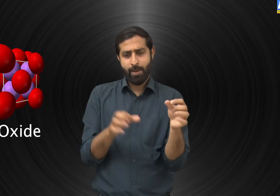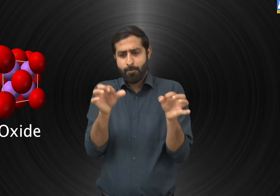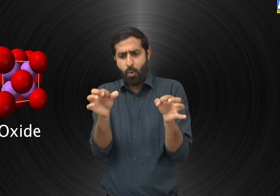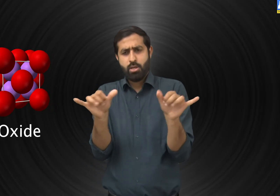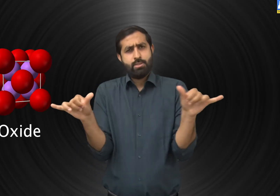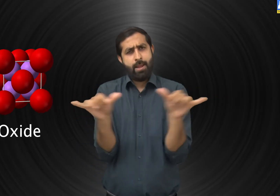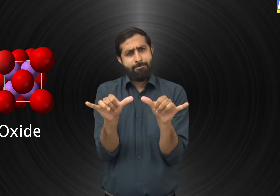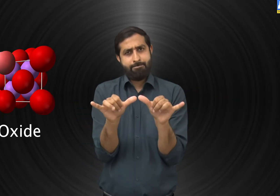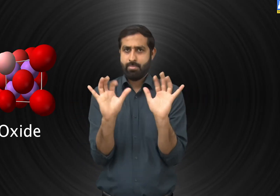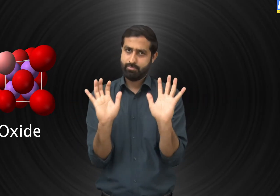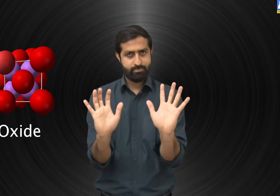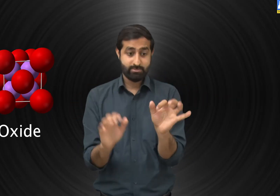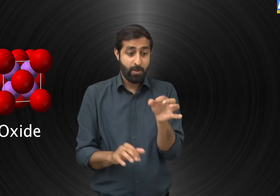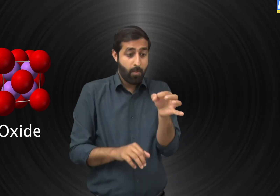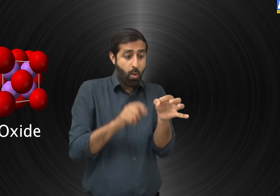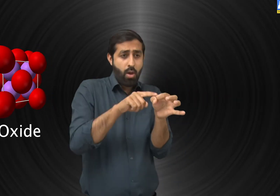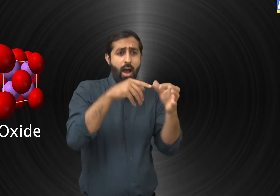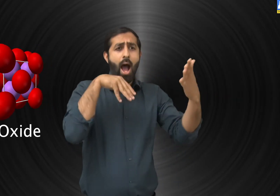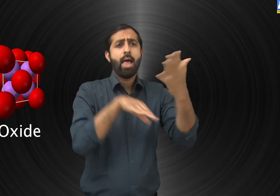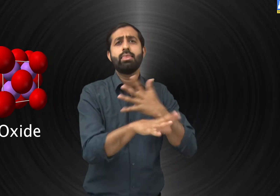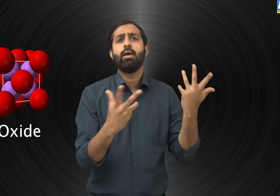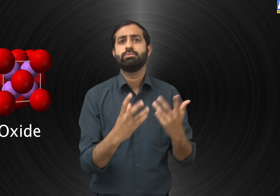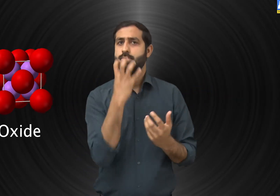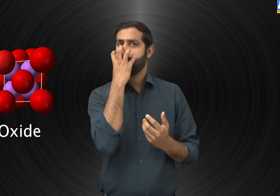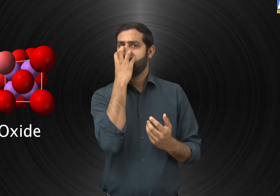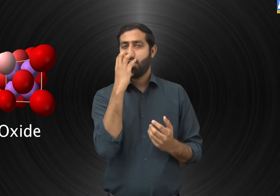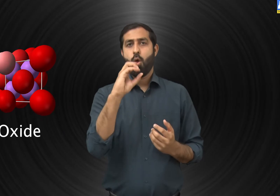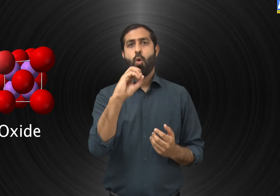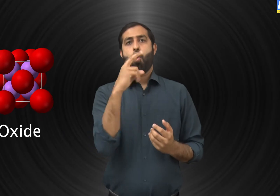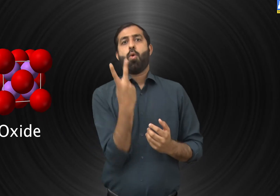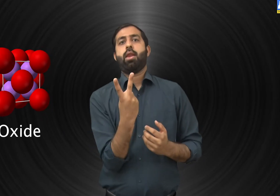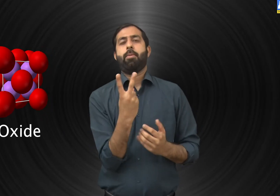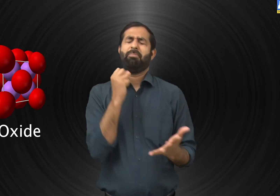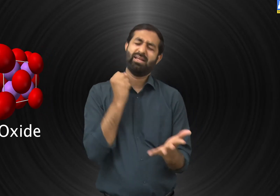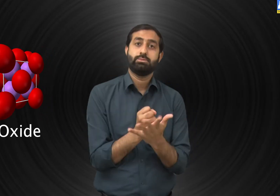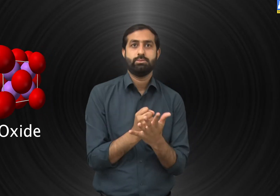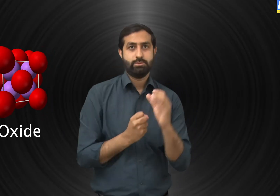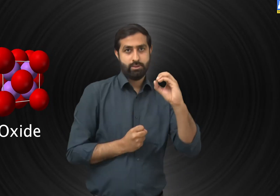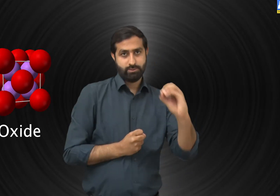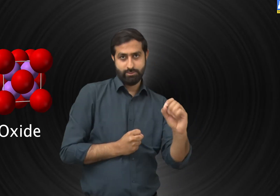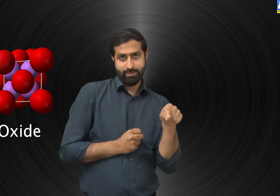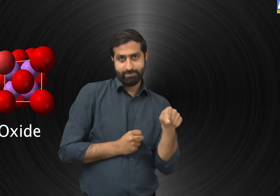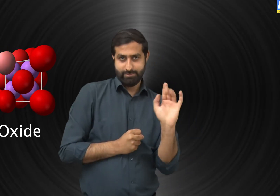chemical compound that contains at least one oxygen atom